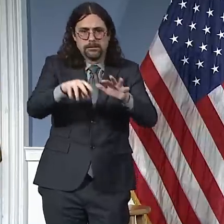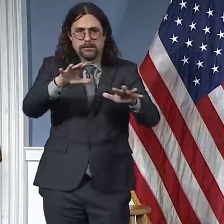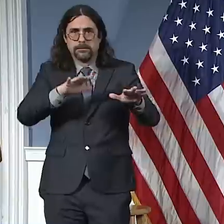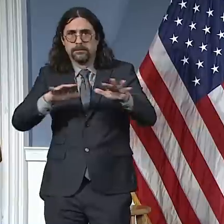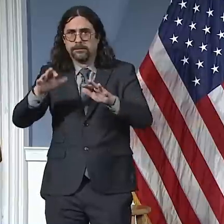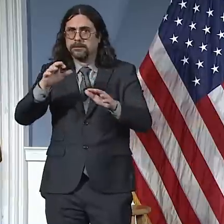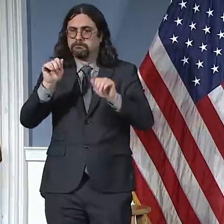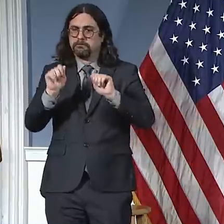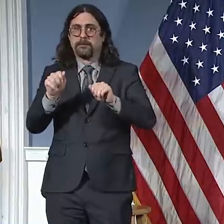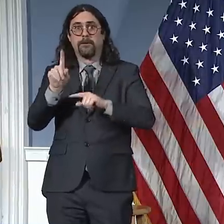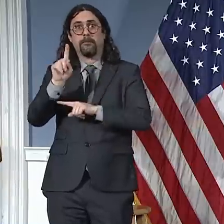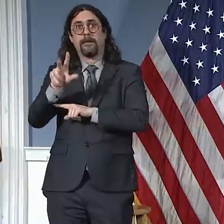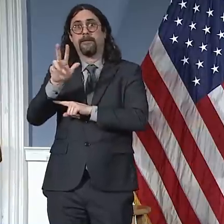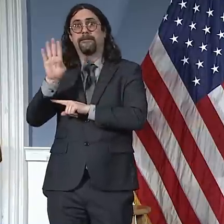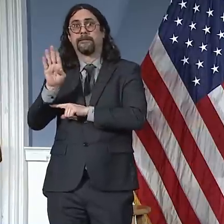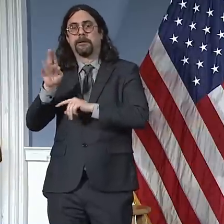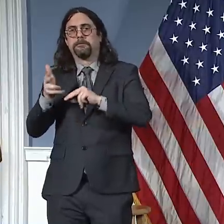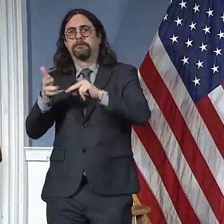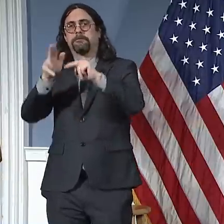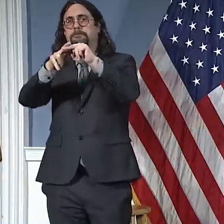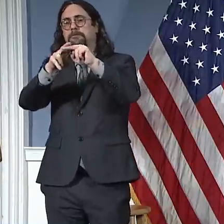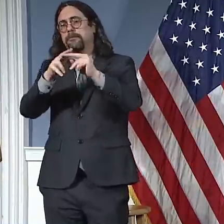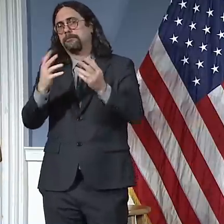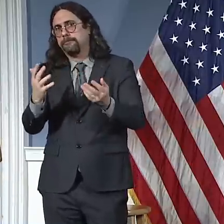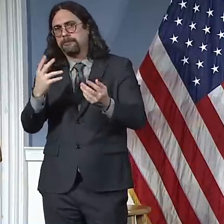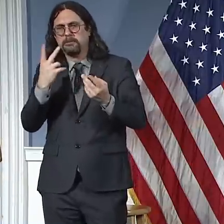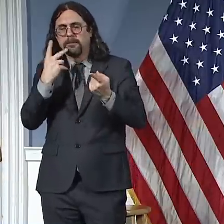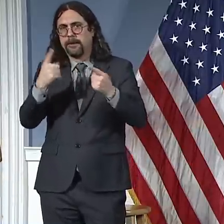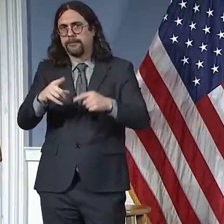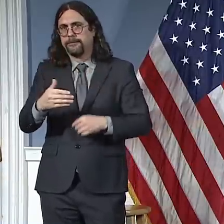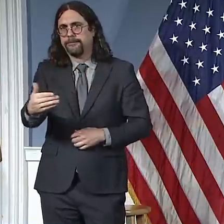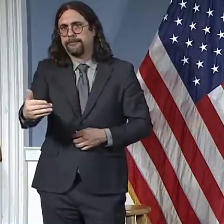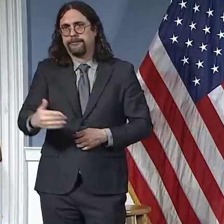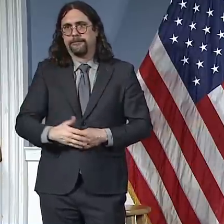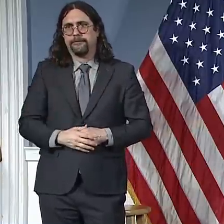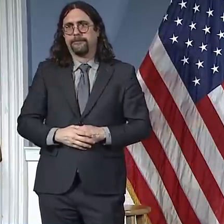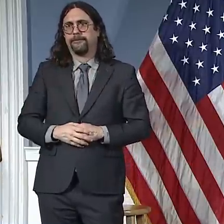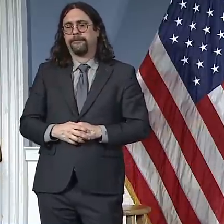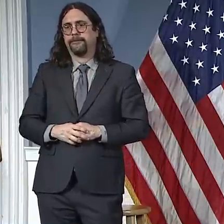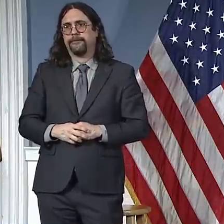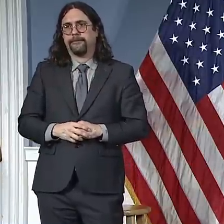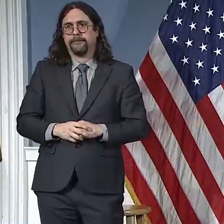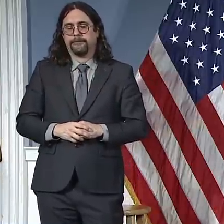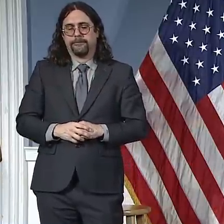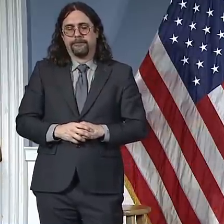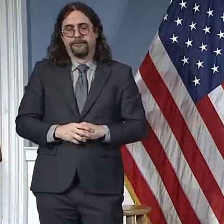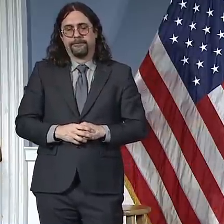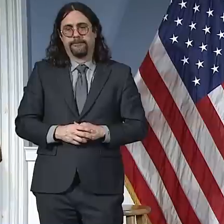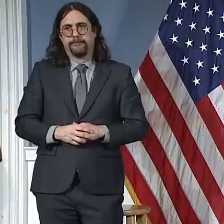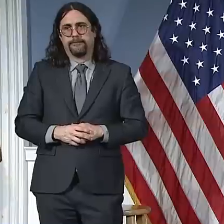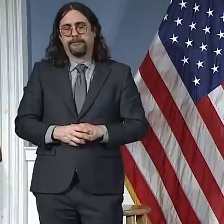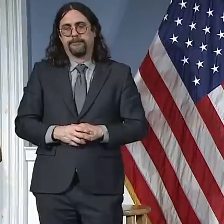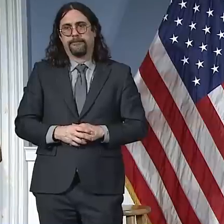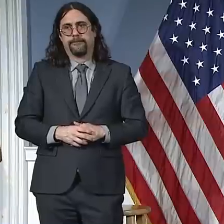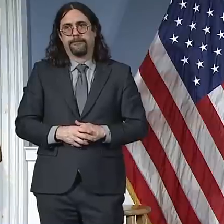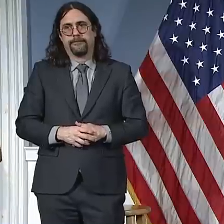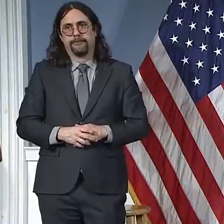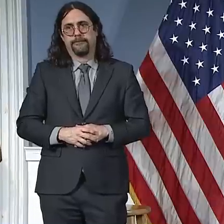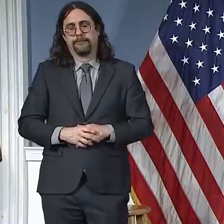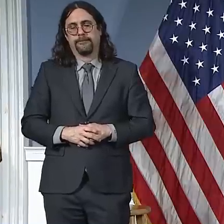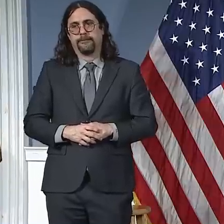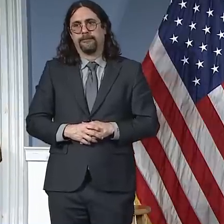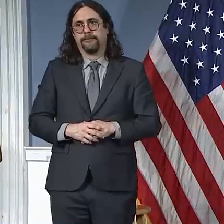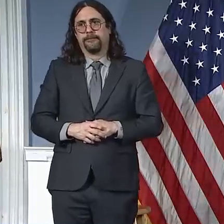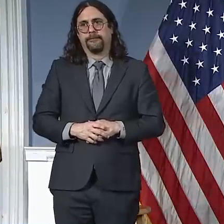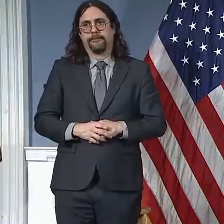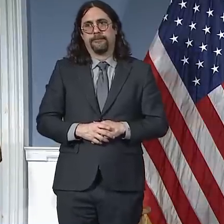Something that is also related to the crisis we're going through, but I imagine people will be much happier about, is that we have paid